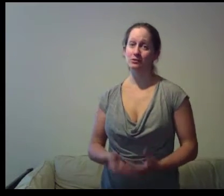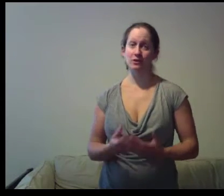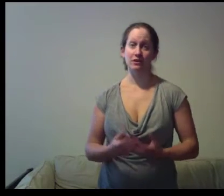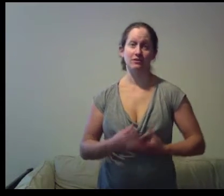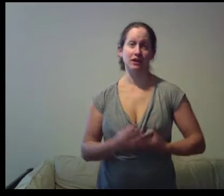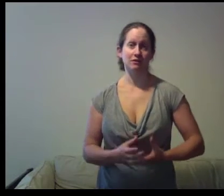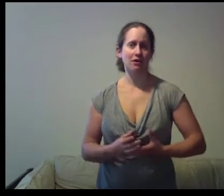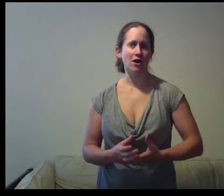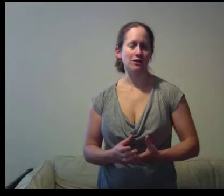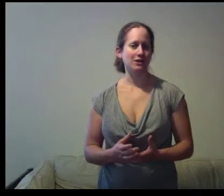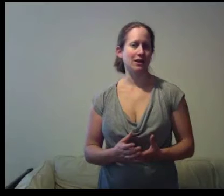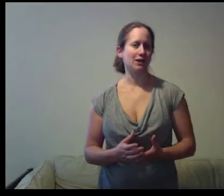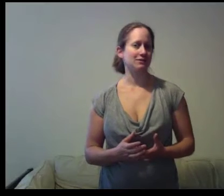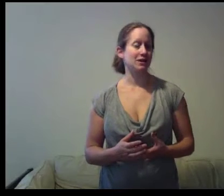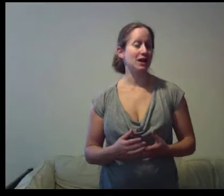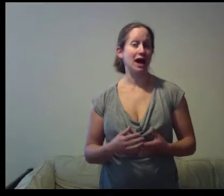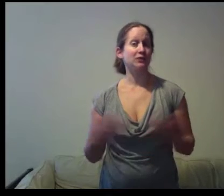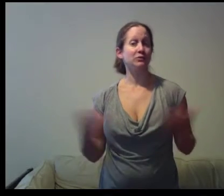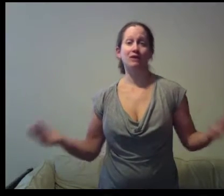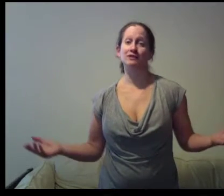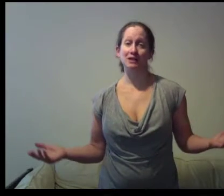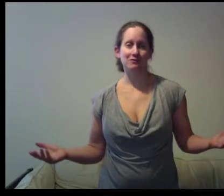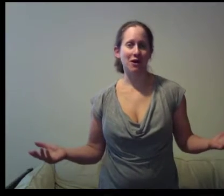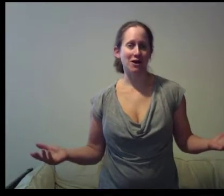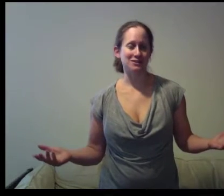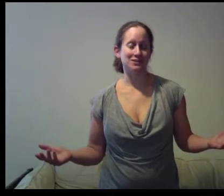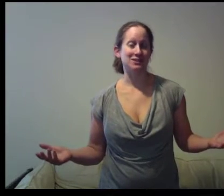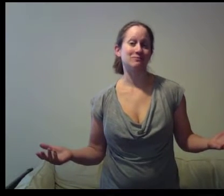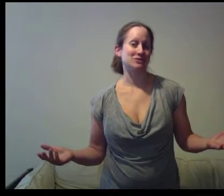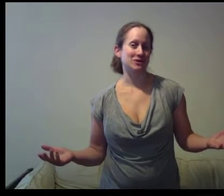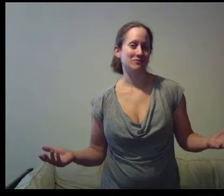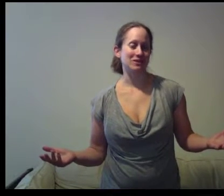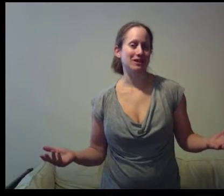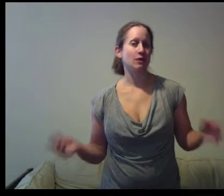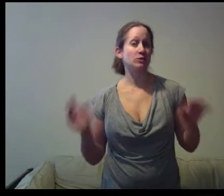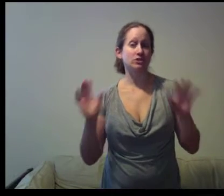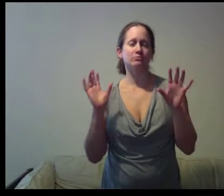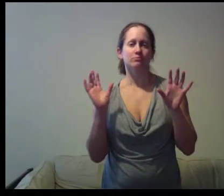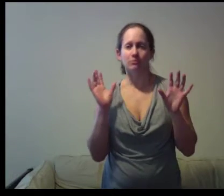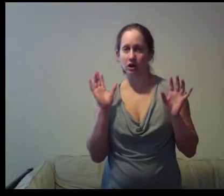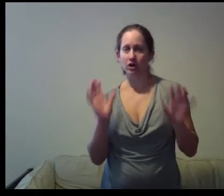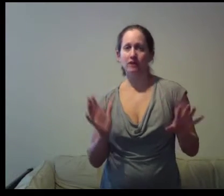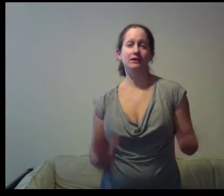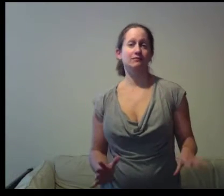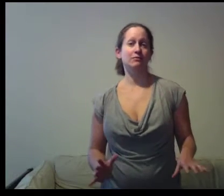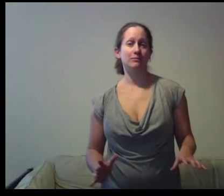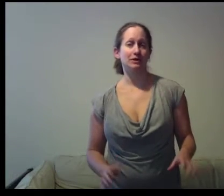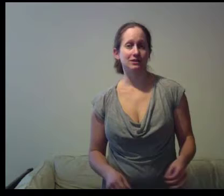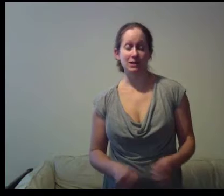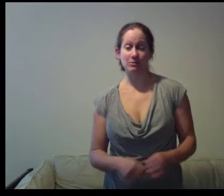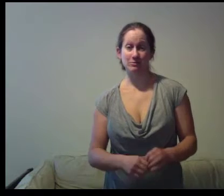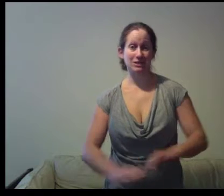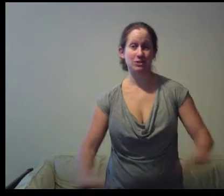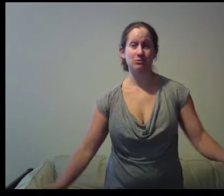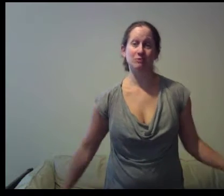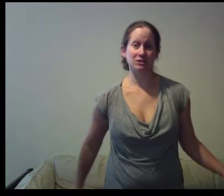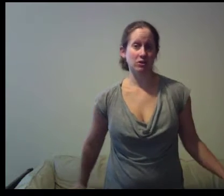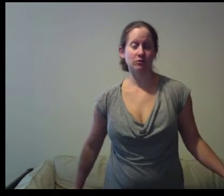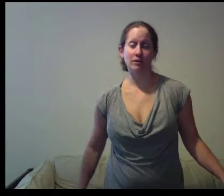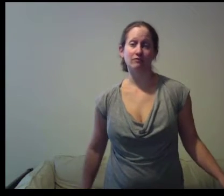with a deck of cards and I don't have a deck of cards to demonstrate with which is a good thing for me because I would make a huge mess all over my